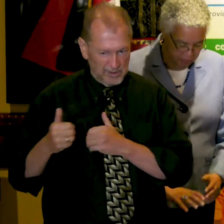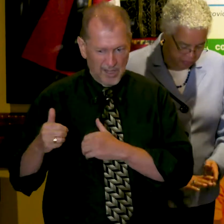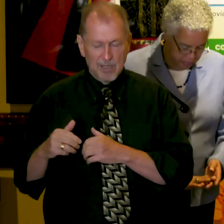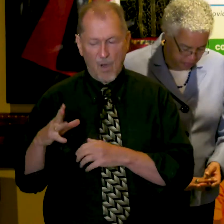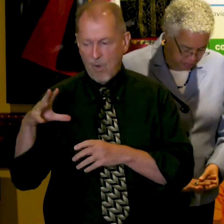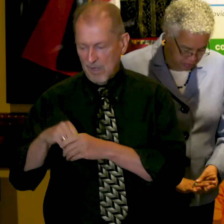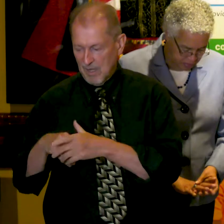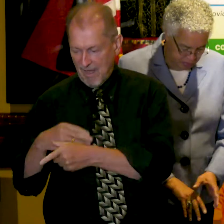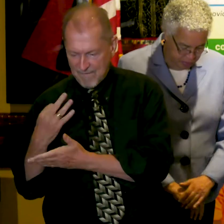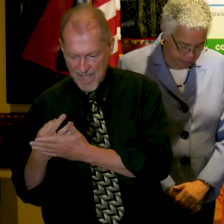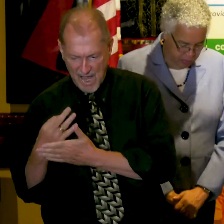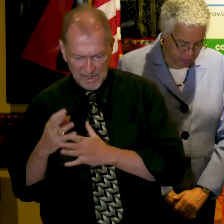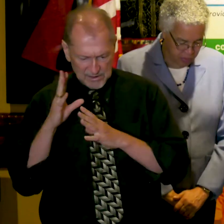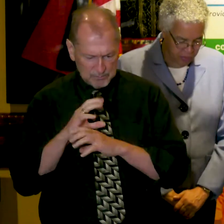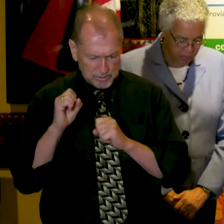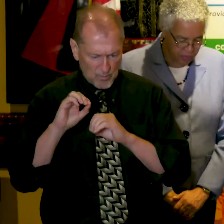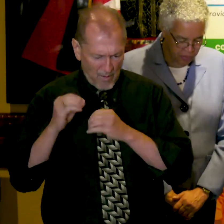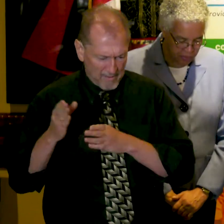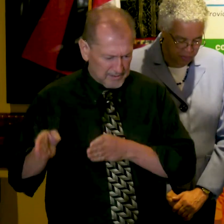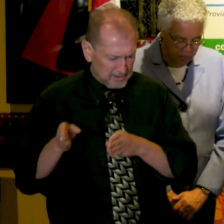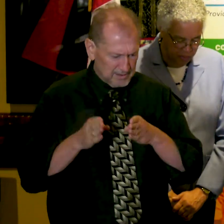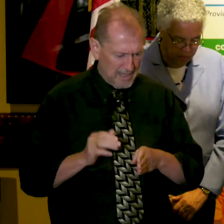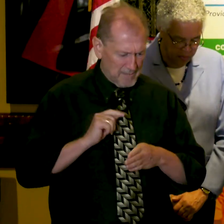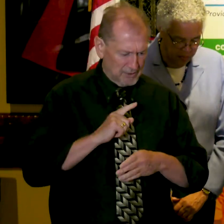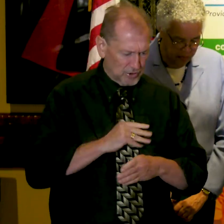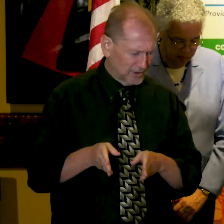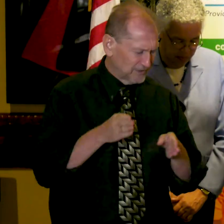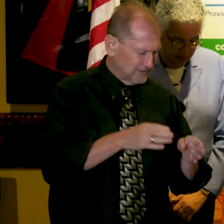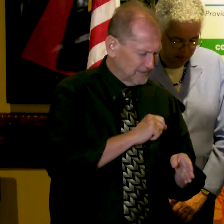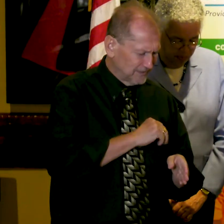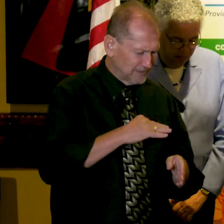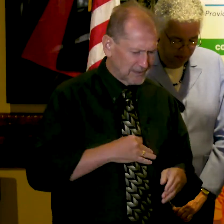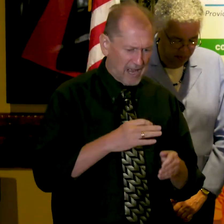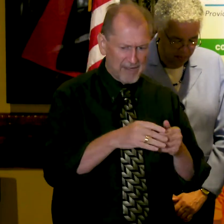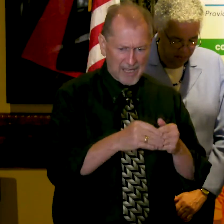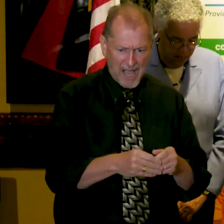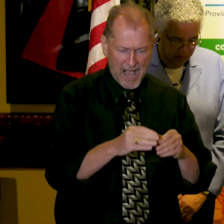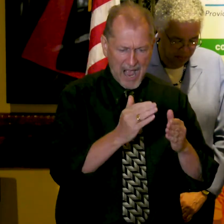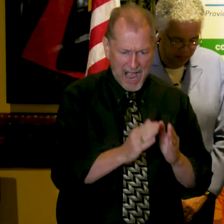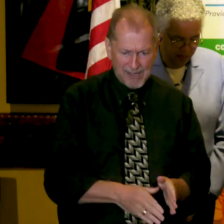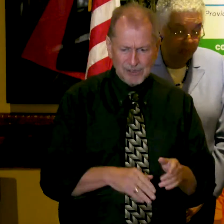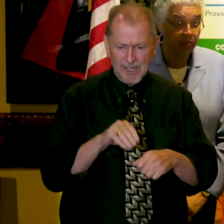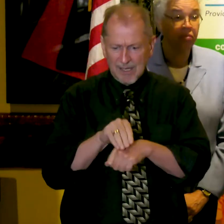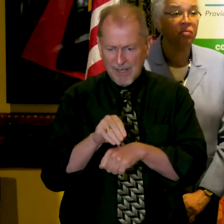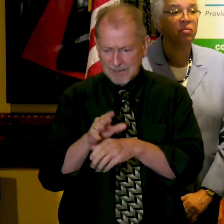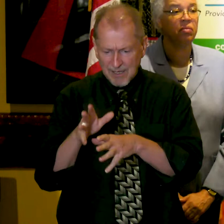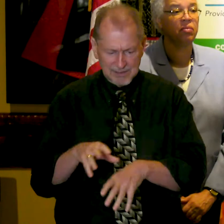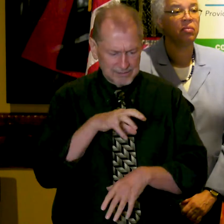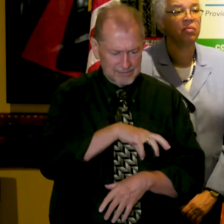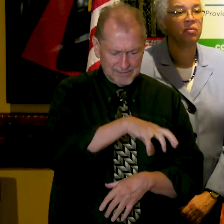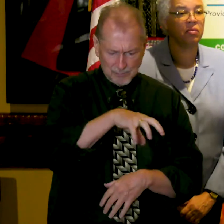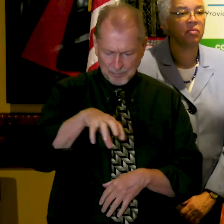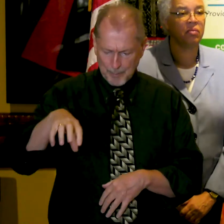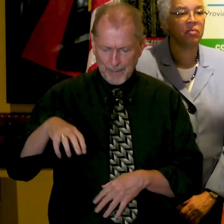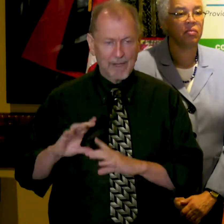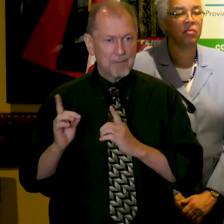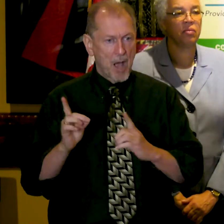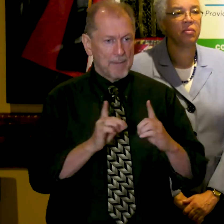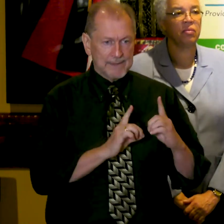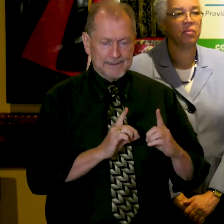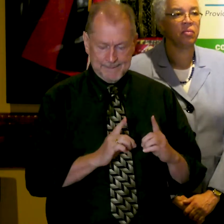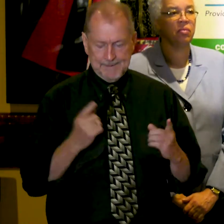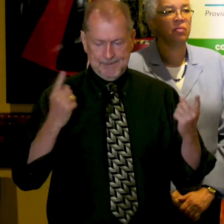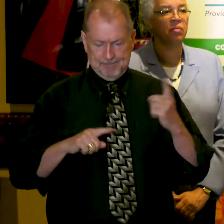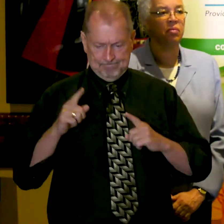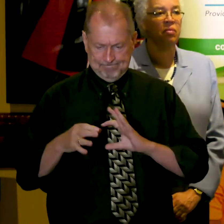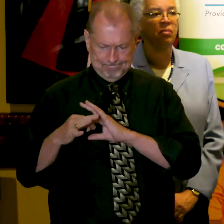from our president's office, our teams at Guide House, our consultants that are with us day in